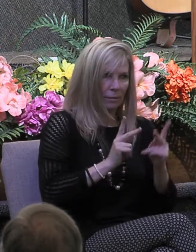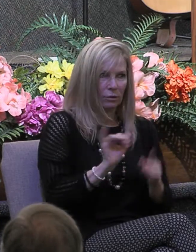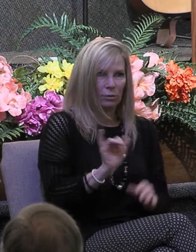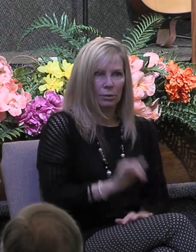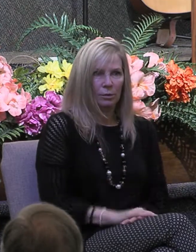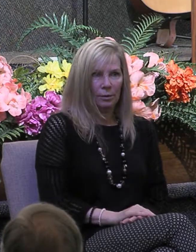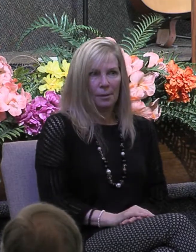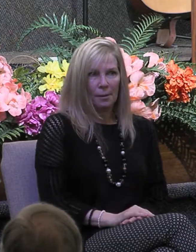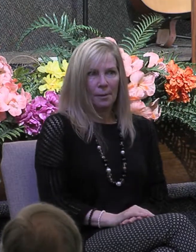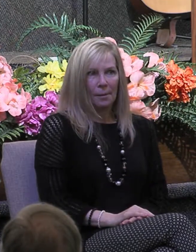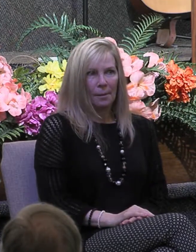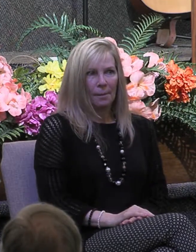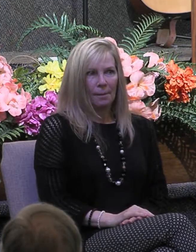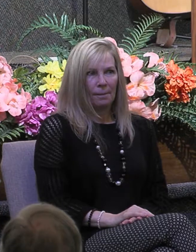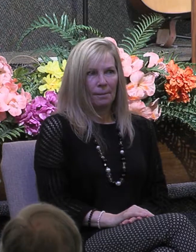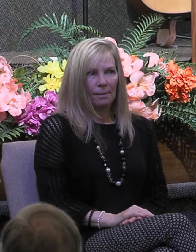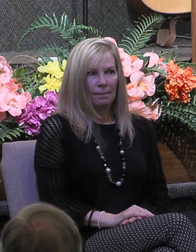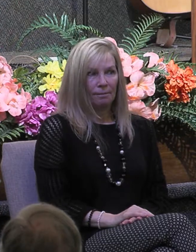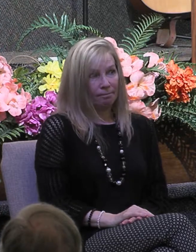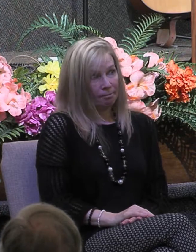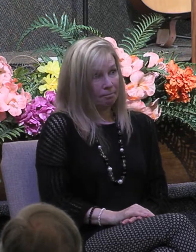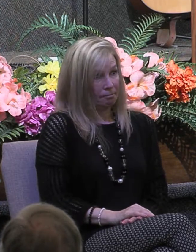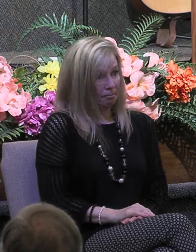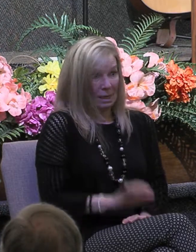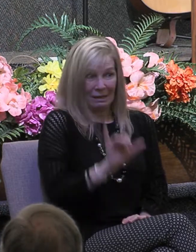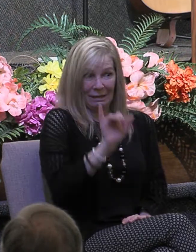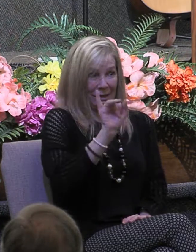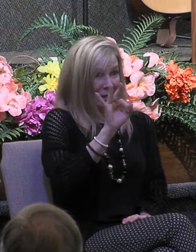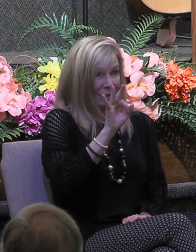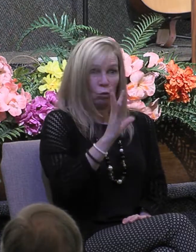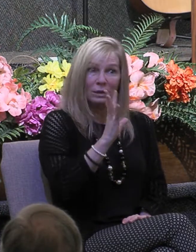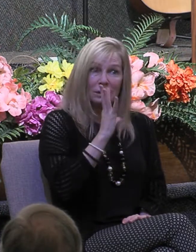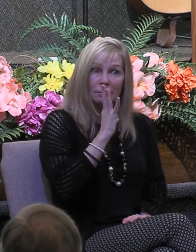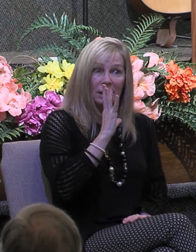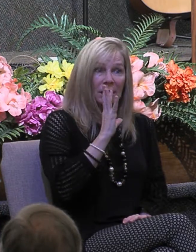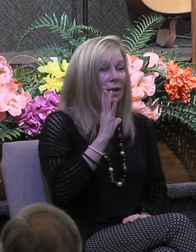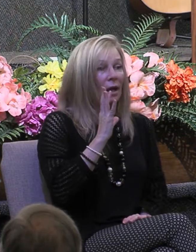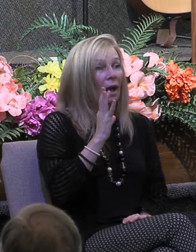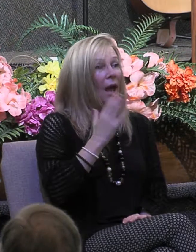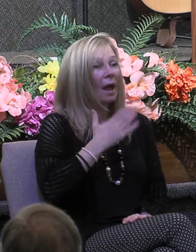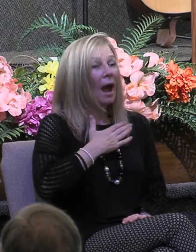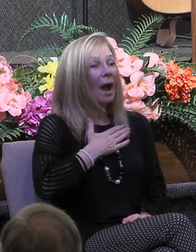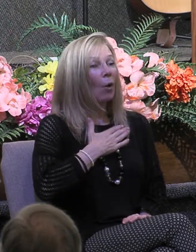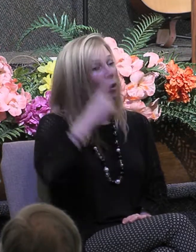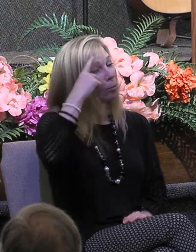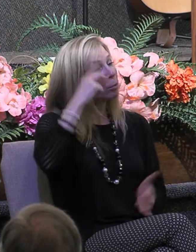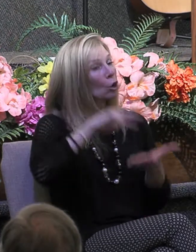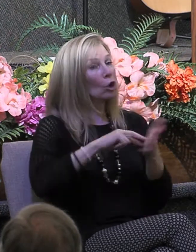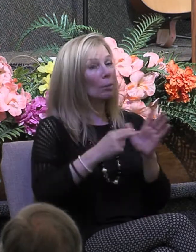but that's exactly what we are if we speak only to impress people as the Corinthians were doing